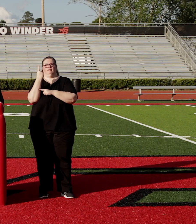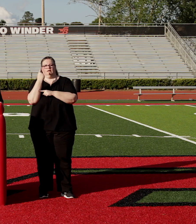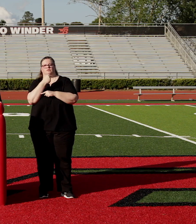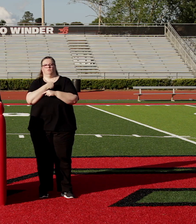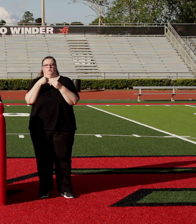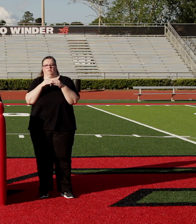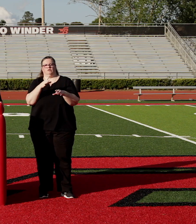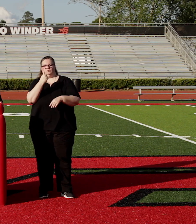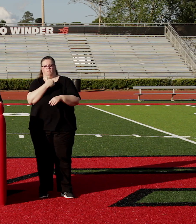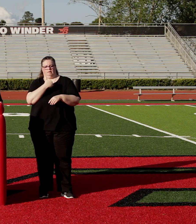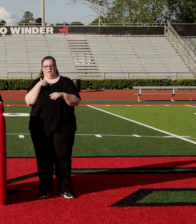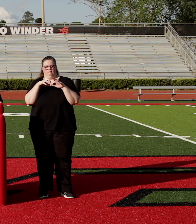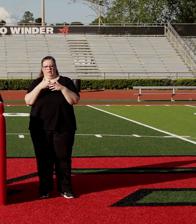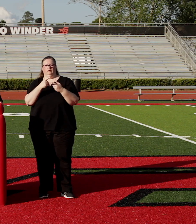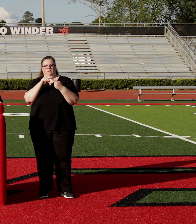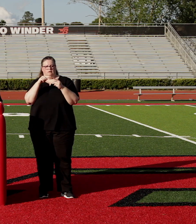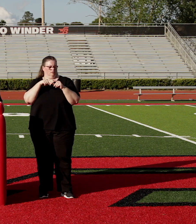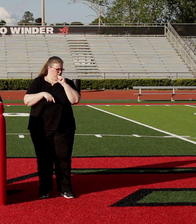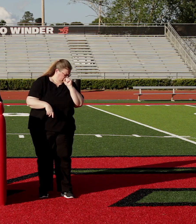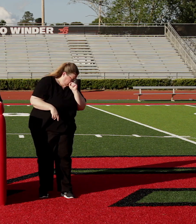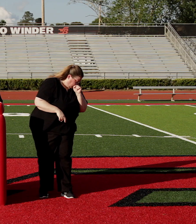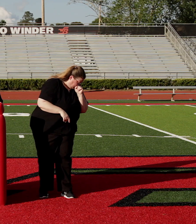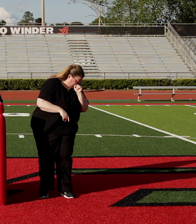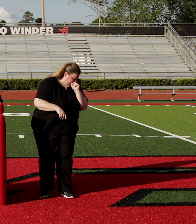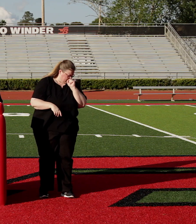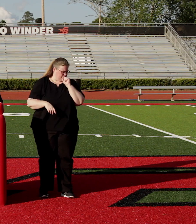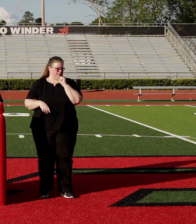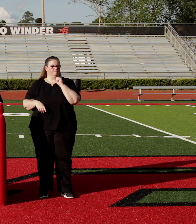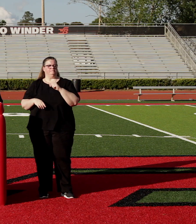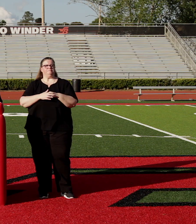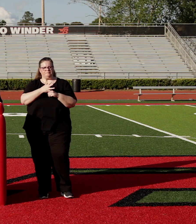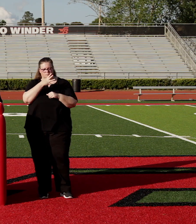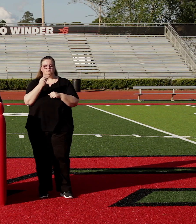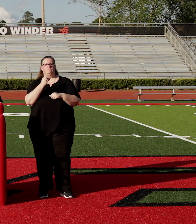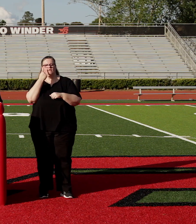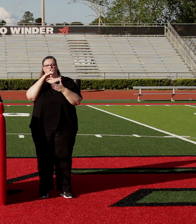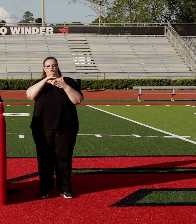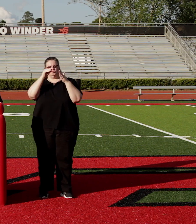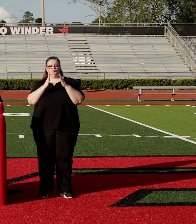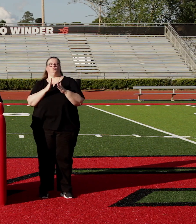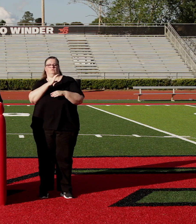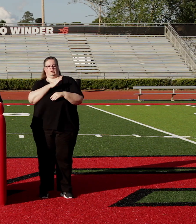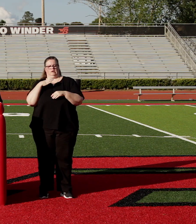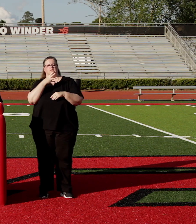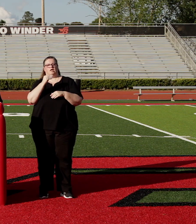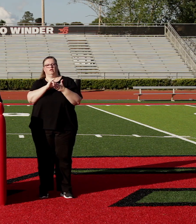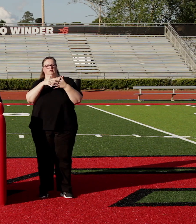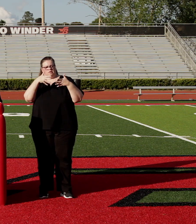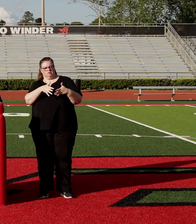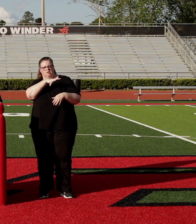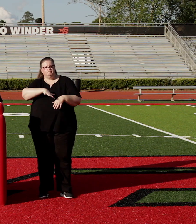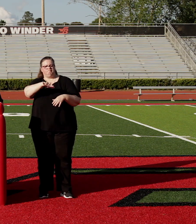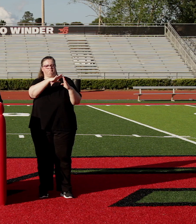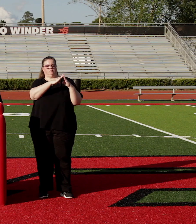one of the members of this class to suicide. So, in coordination with Student Council, Reverend Clore, and the entire community of